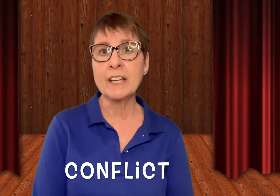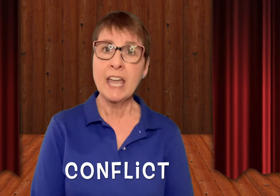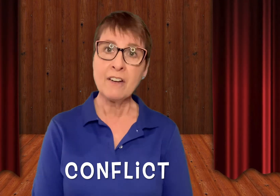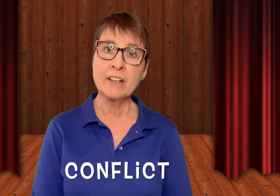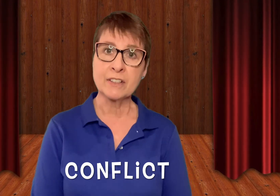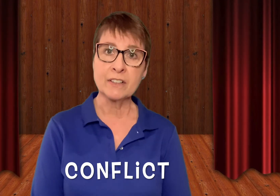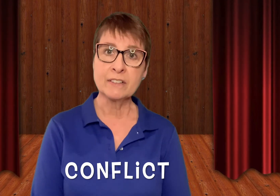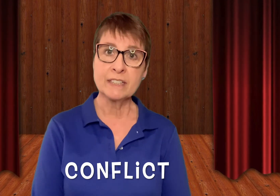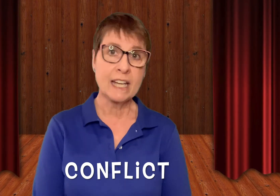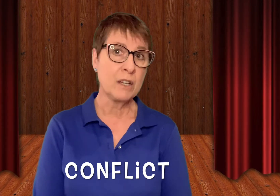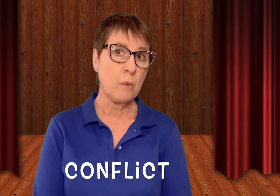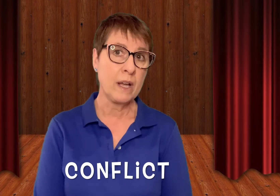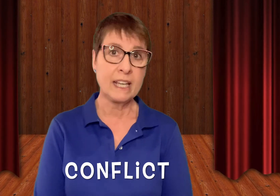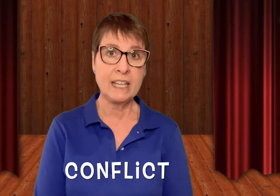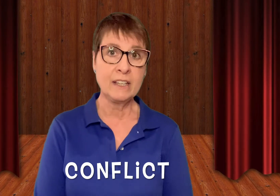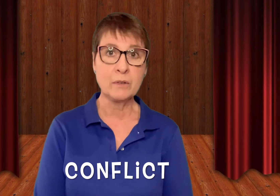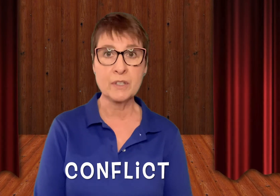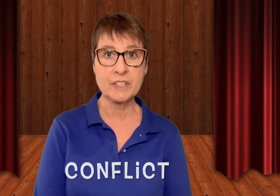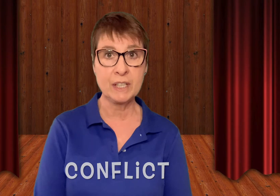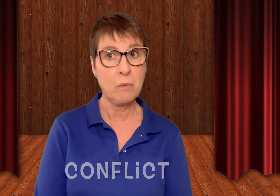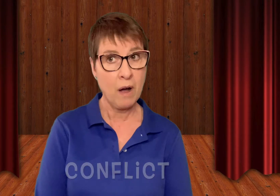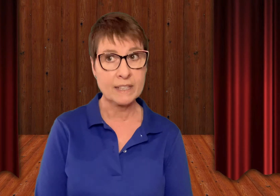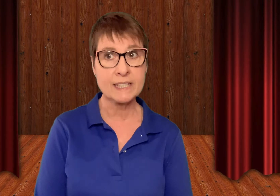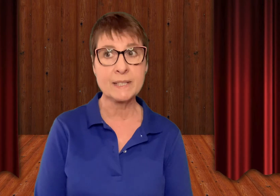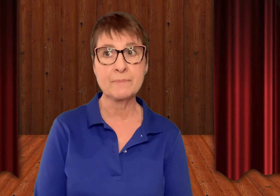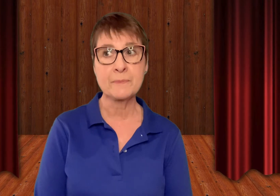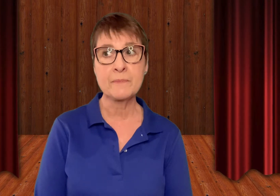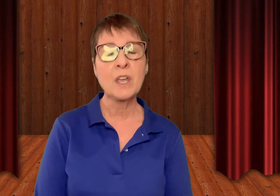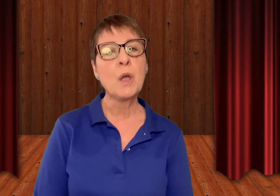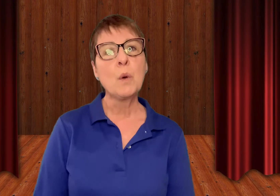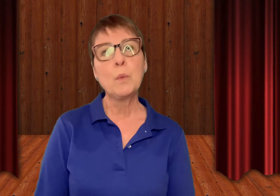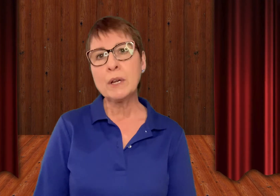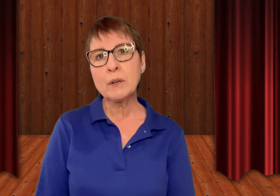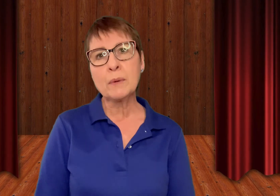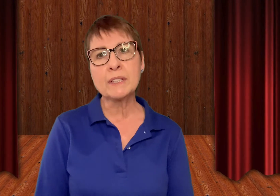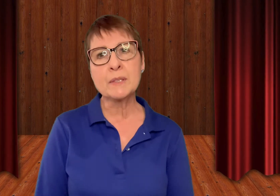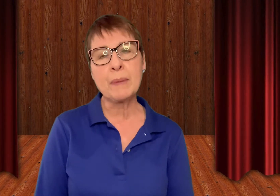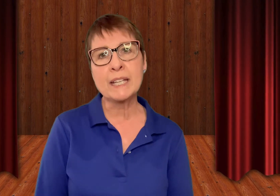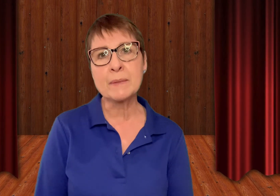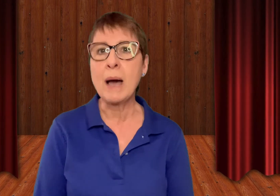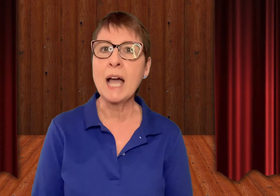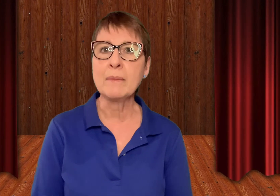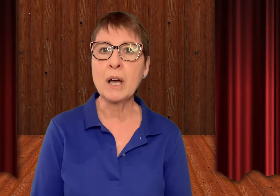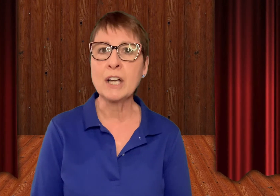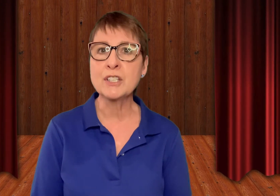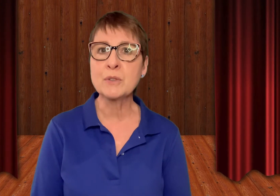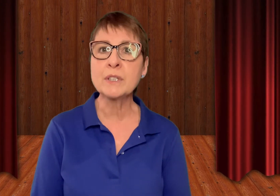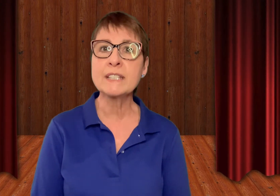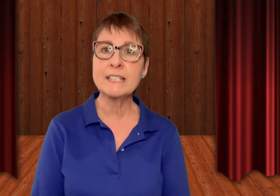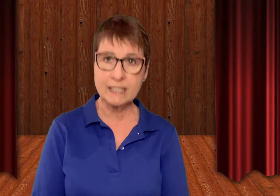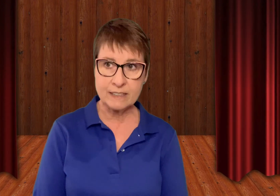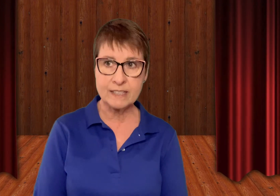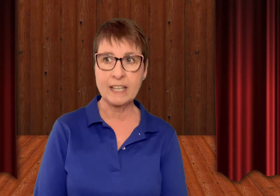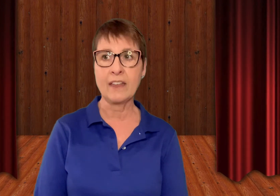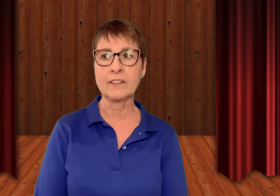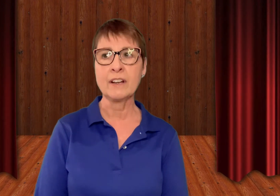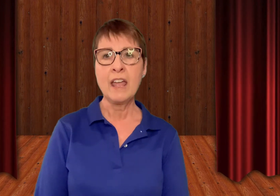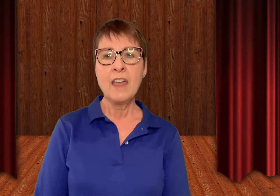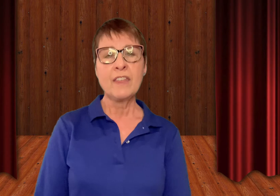character getting what he or she wants. We're going to pantomime a short scene together that